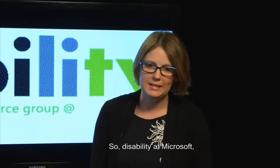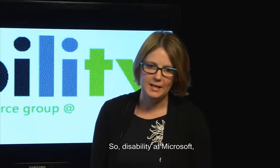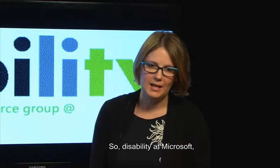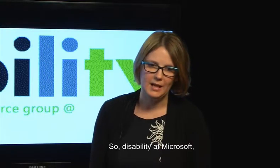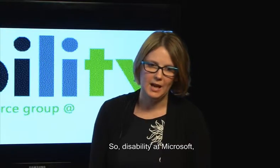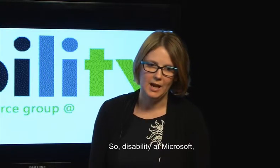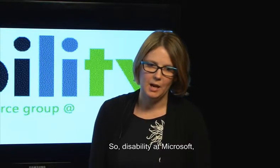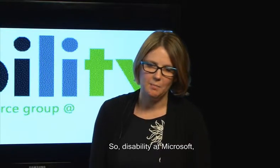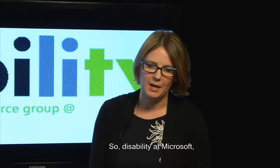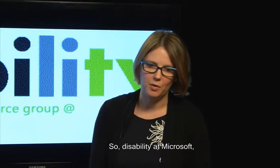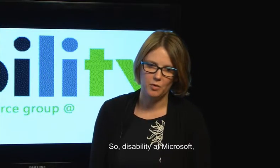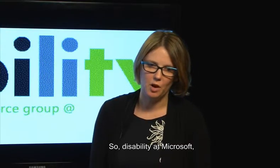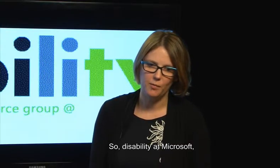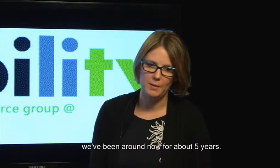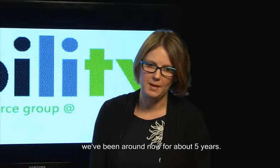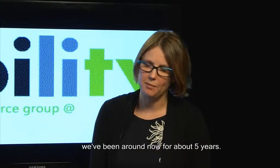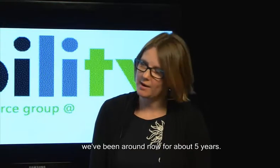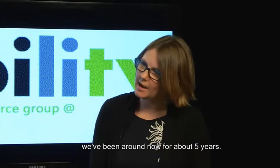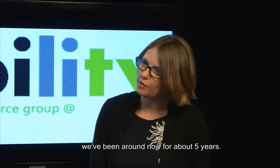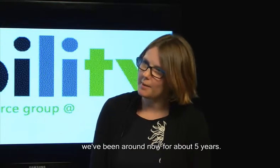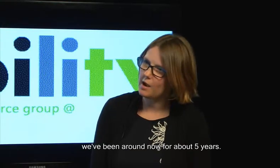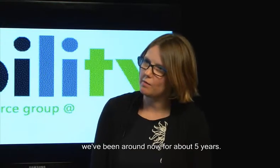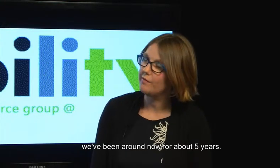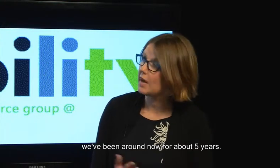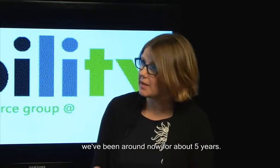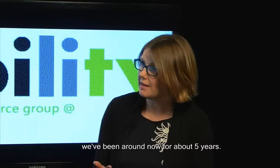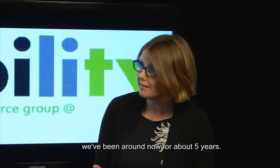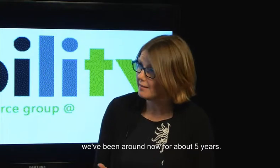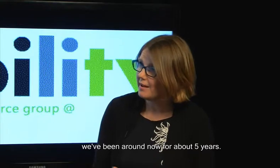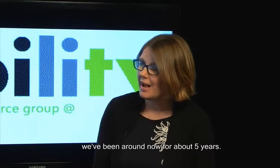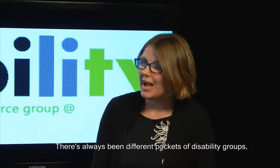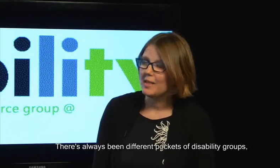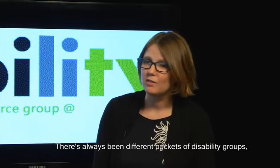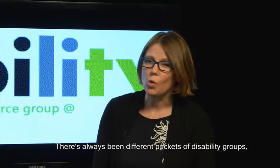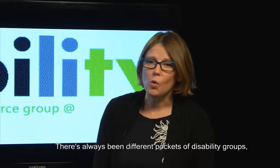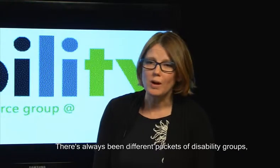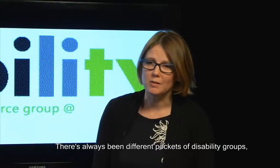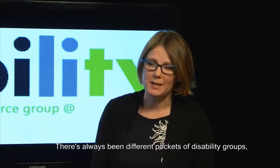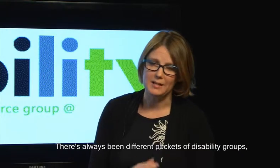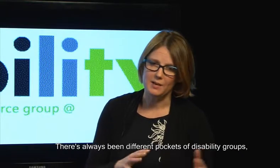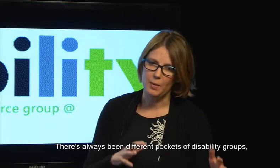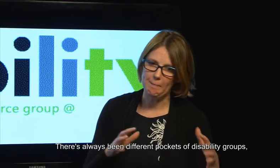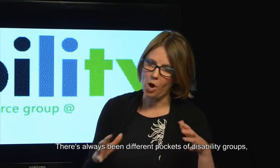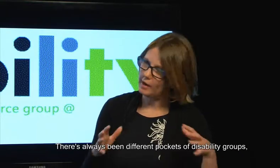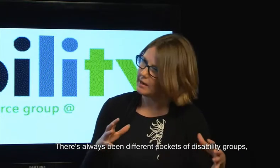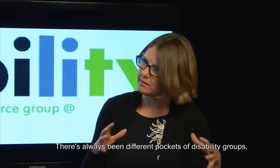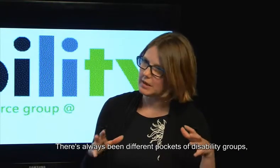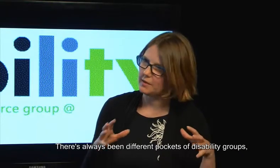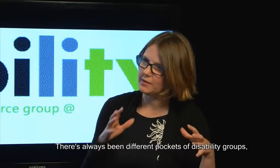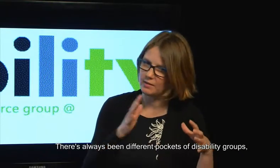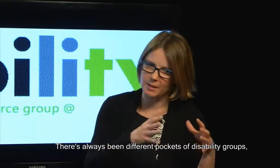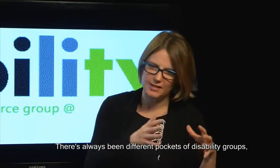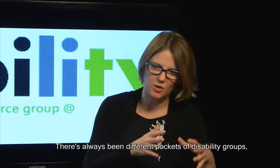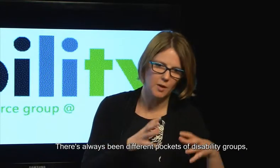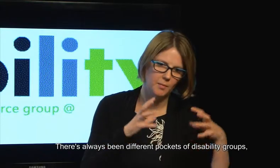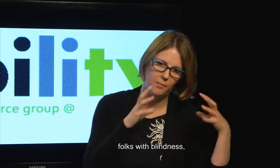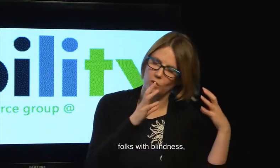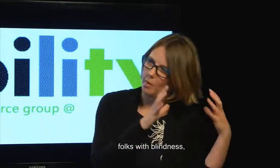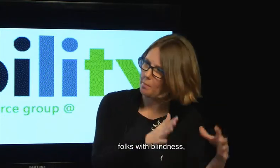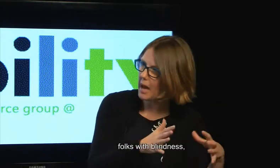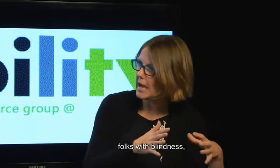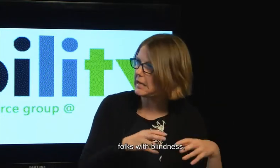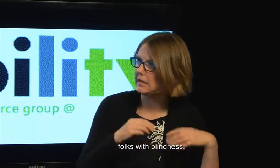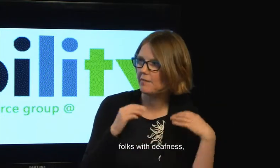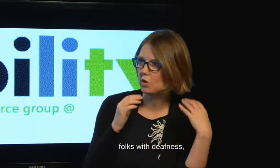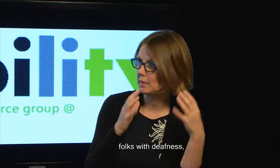disability at Microsoft we've been around now for about five years there's always been different pockets of disability groups